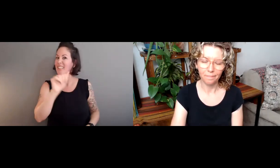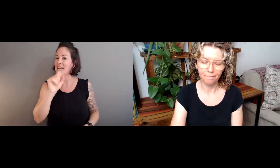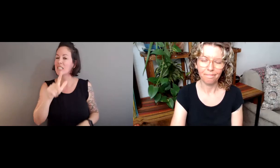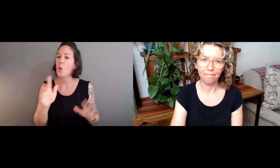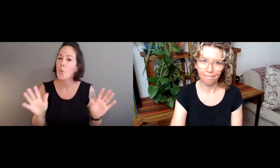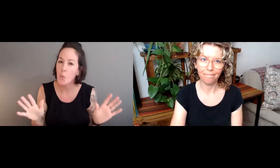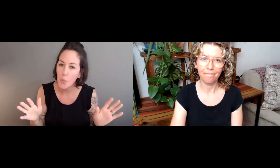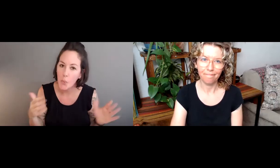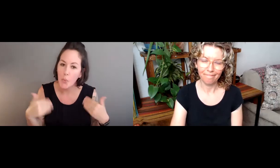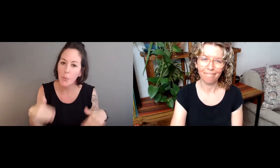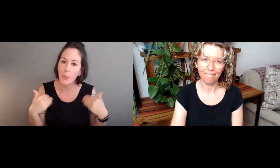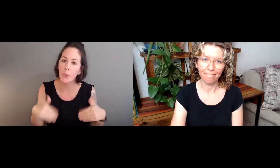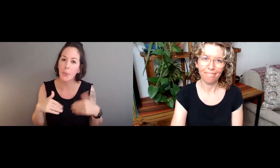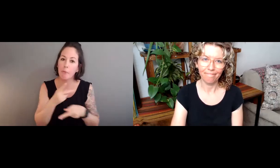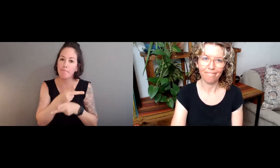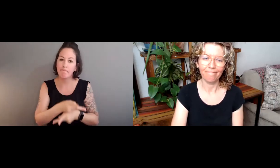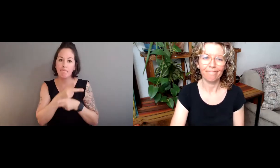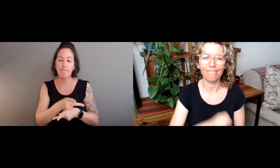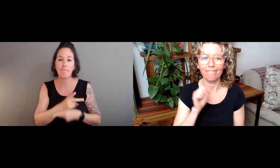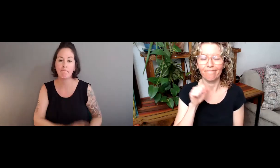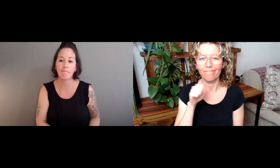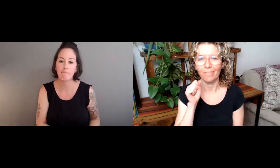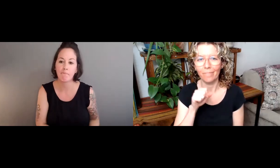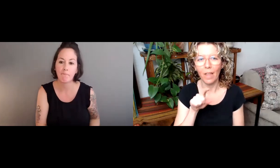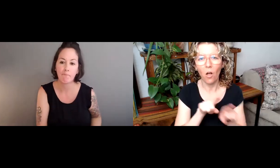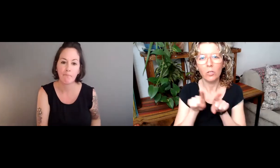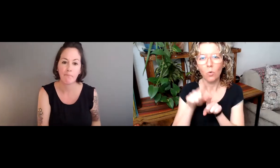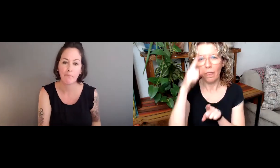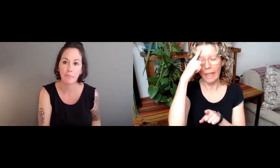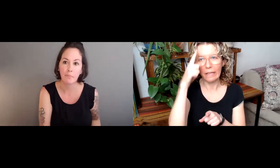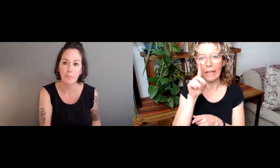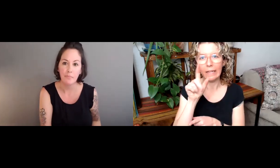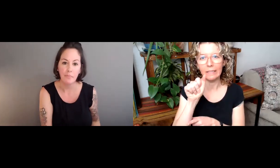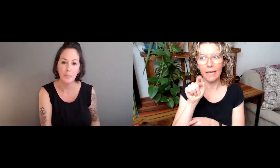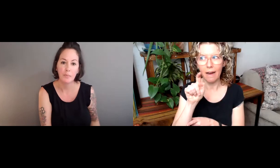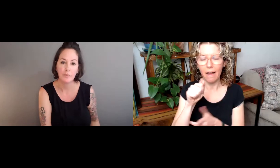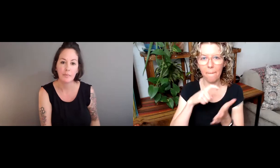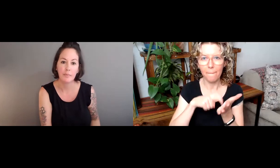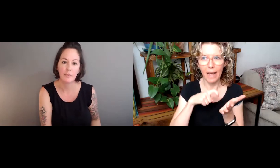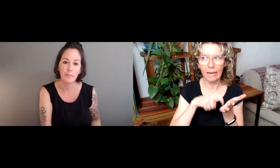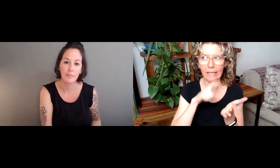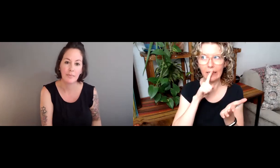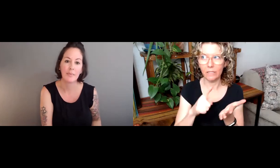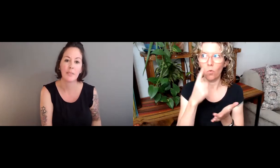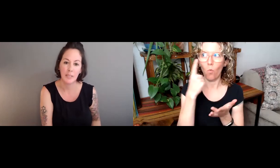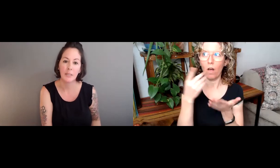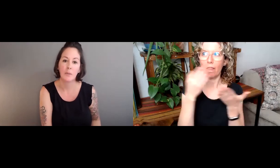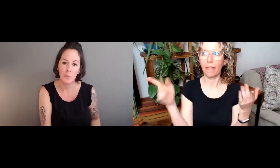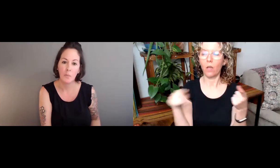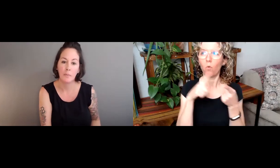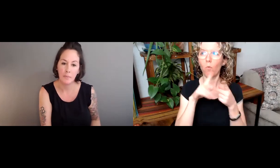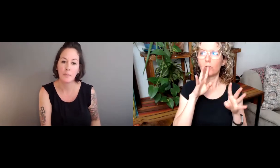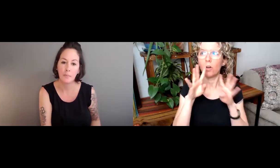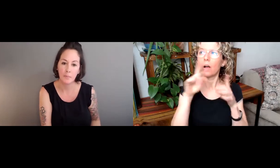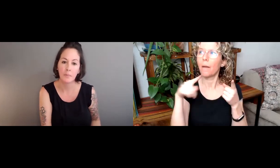videos for their teacher and then being mined as true ASL? That's something that we really have to be careful about. We have to